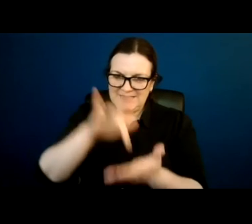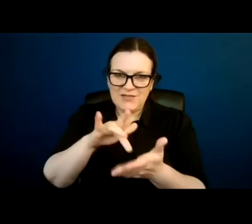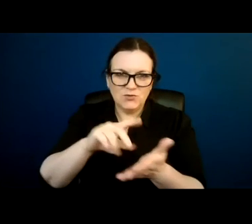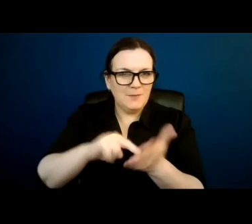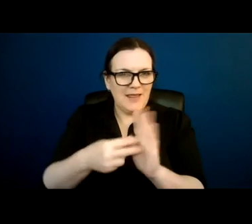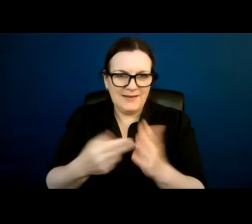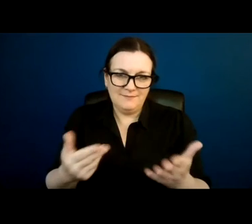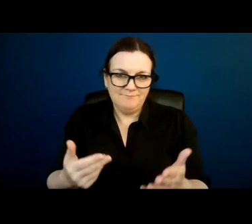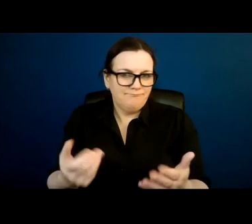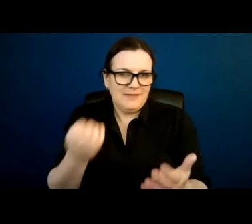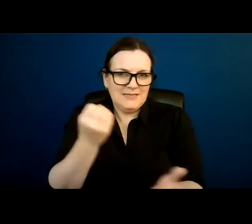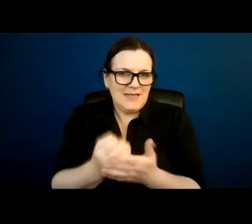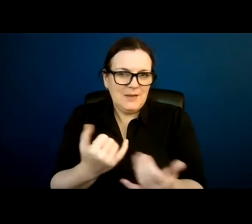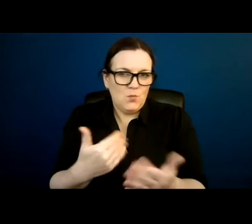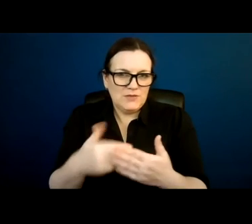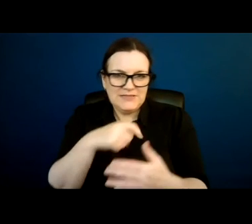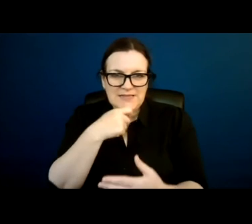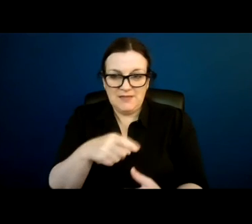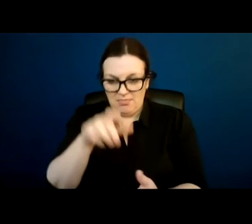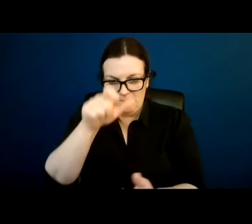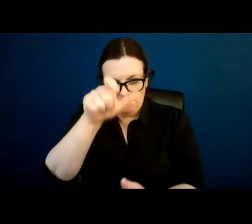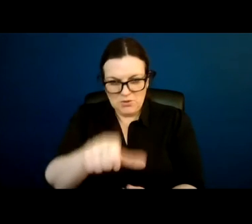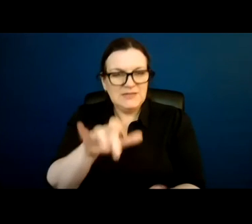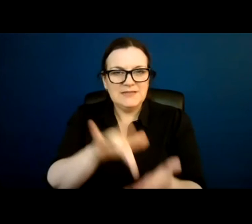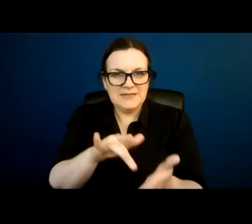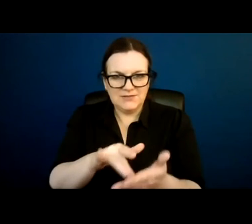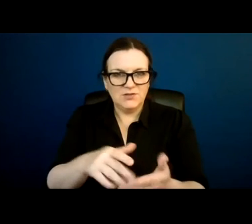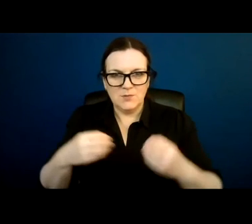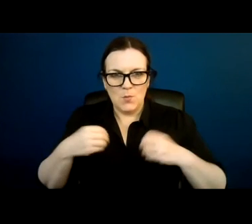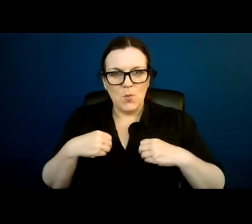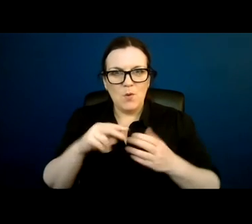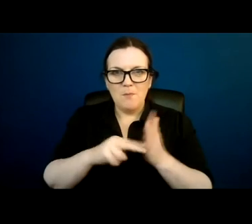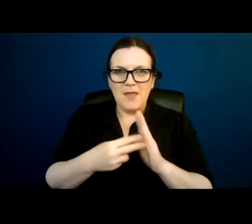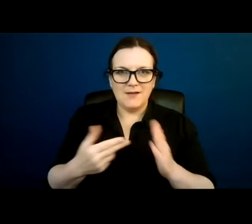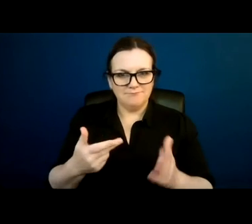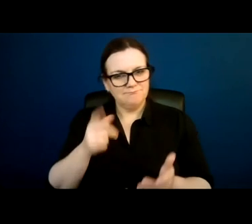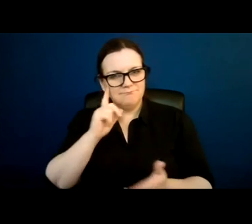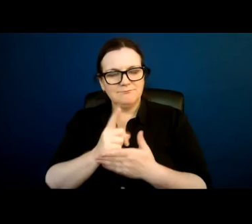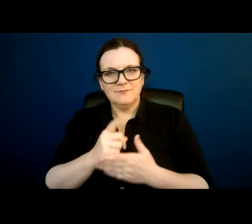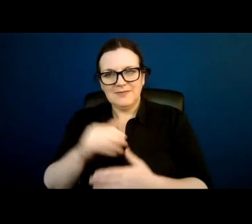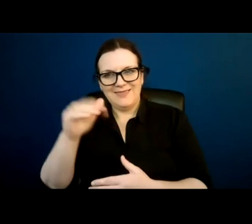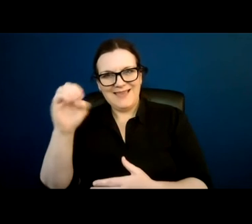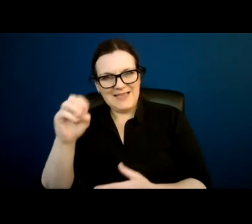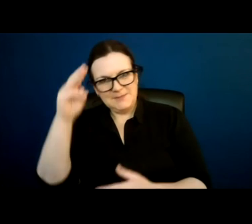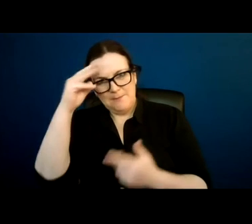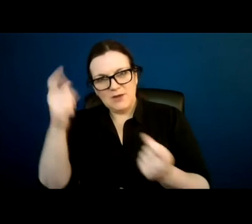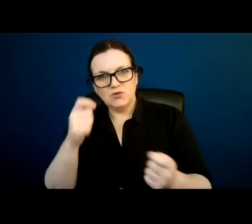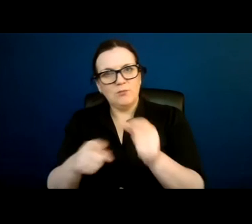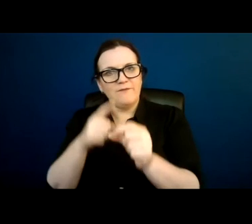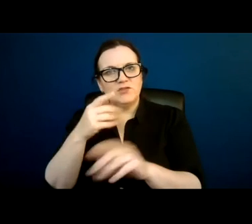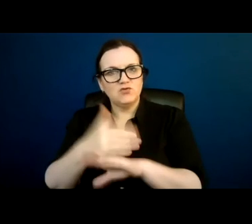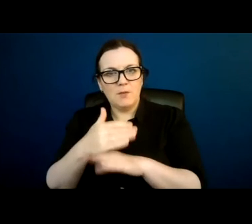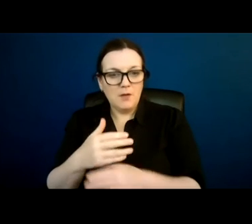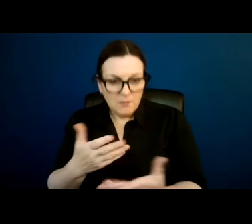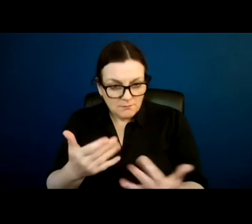as it sounds. The person is the center of his or her plan. It is the case manager, the professional's job to help